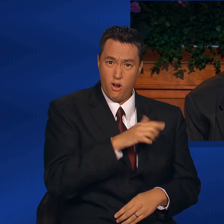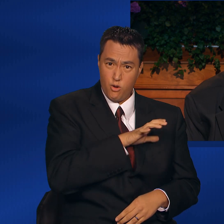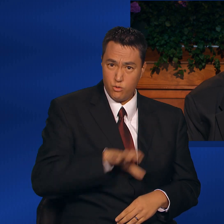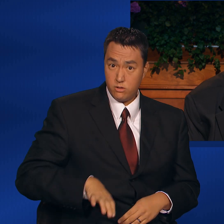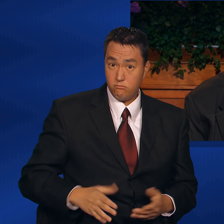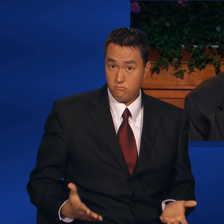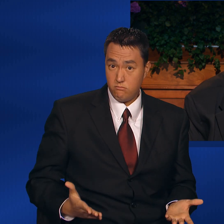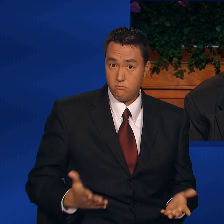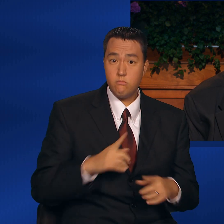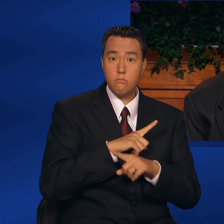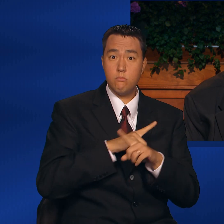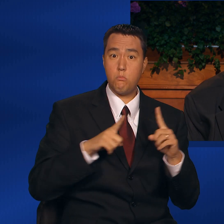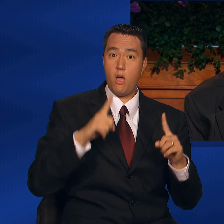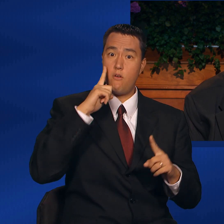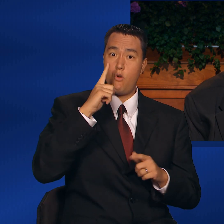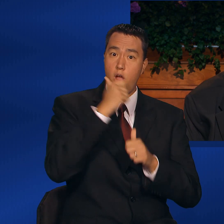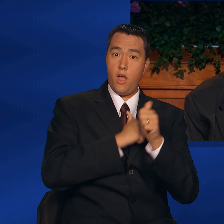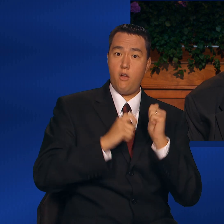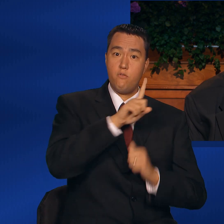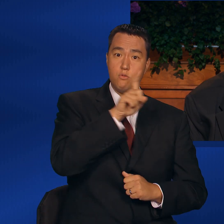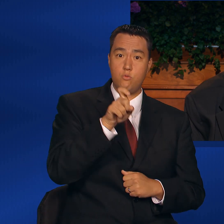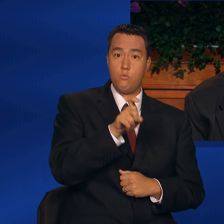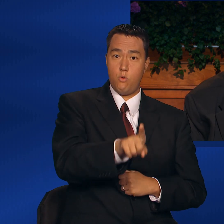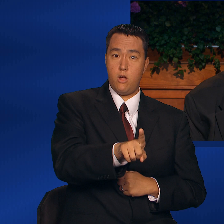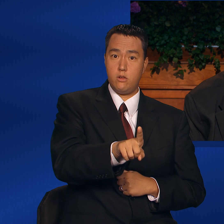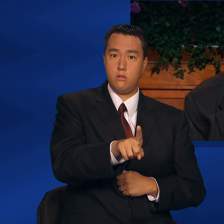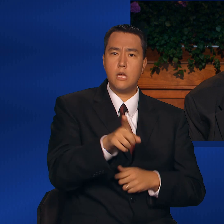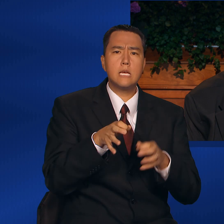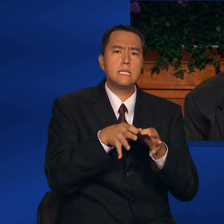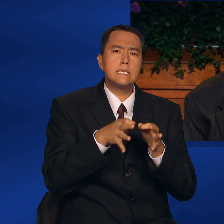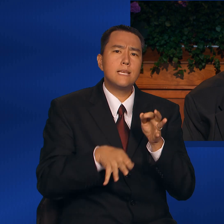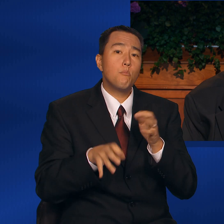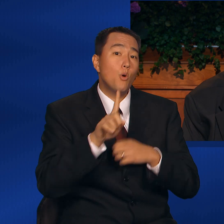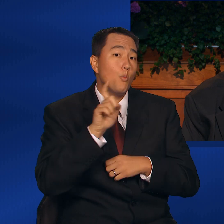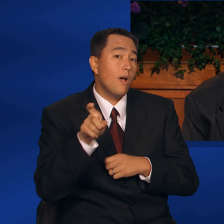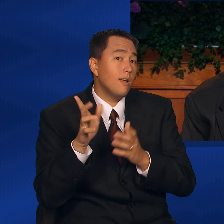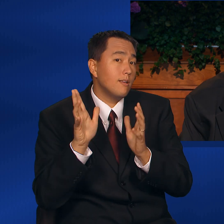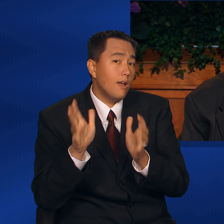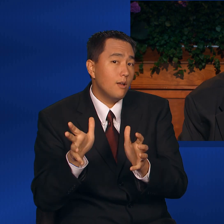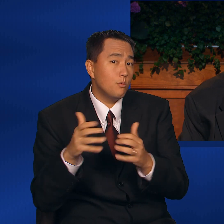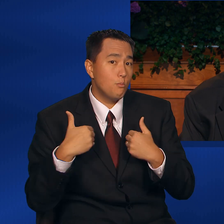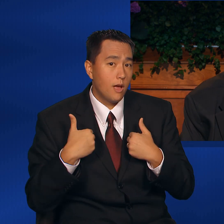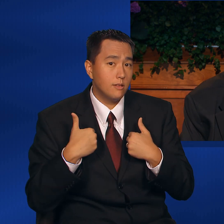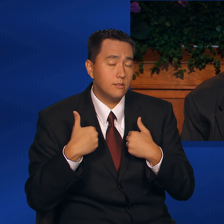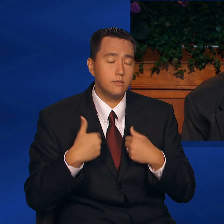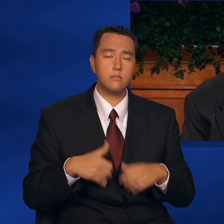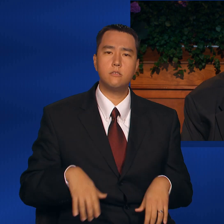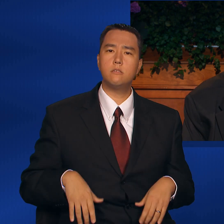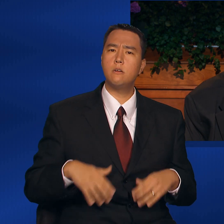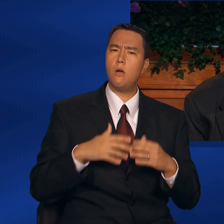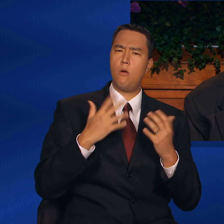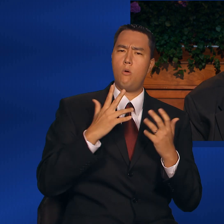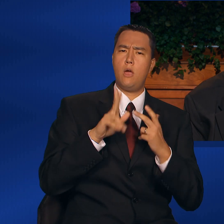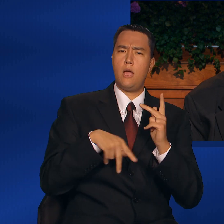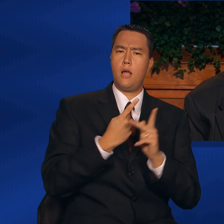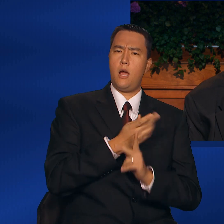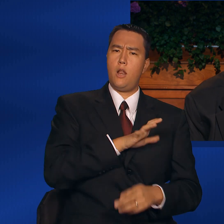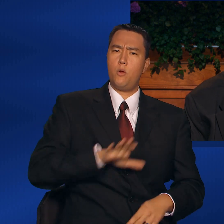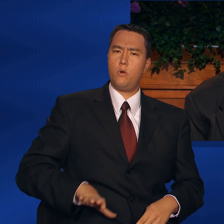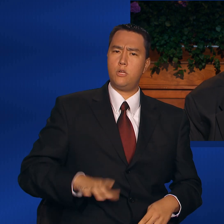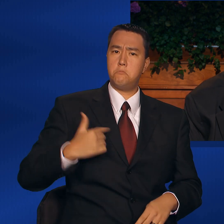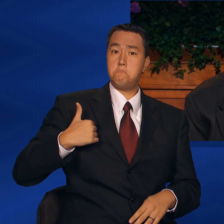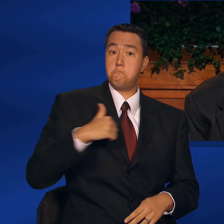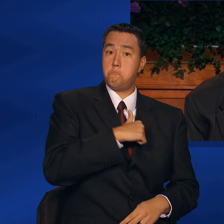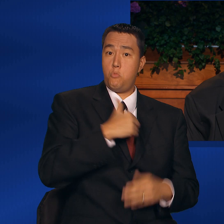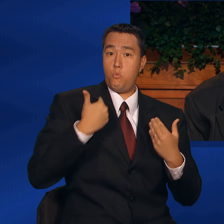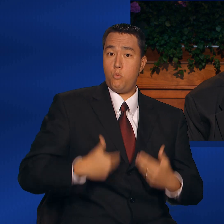Yet, for every Christian, a simple question remains, what kind of Christians are we?